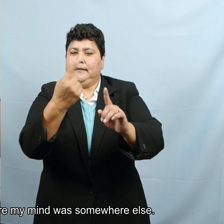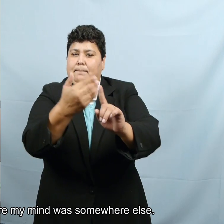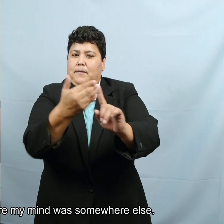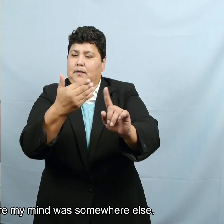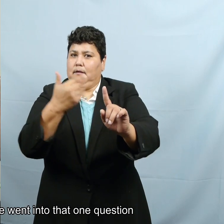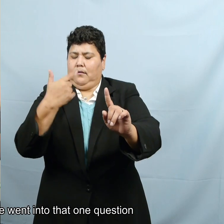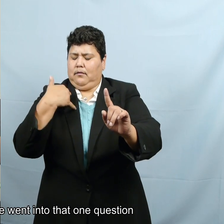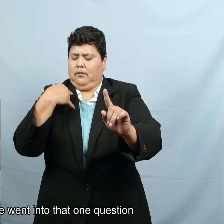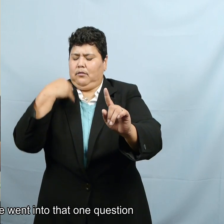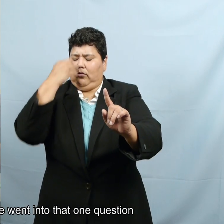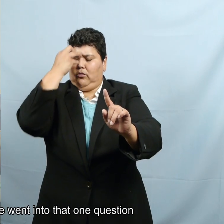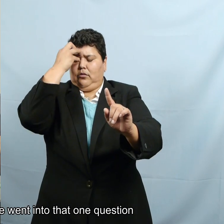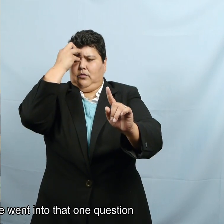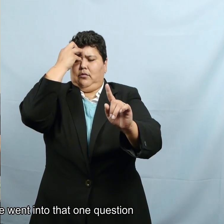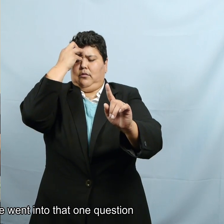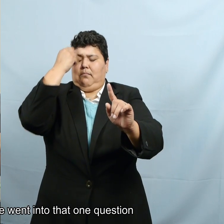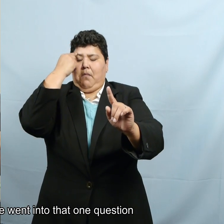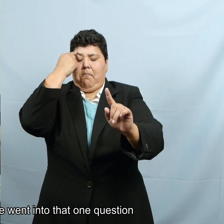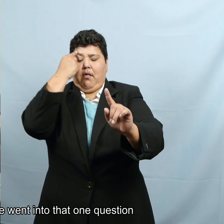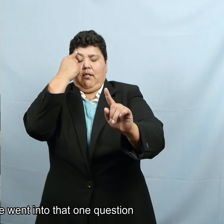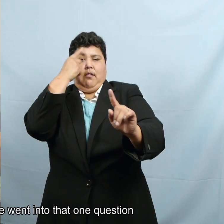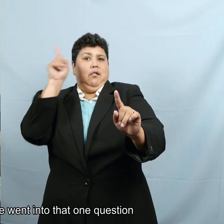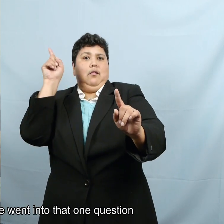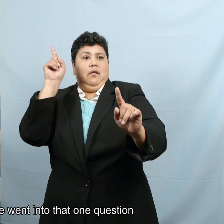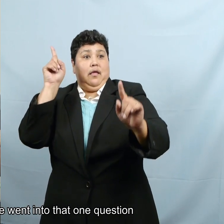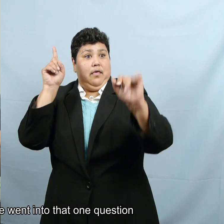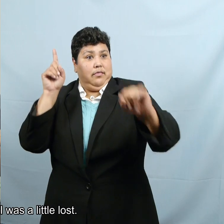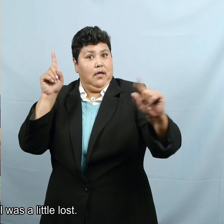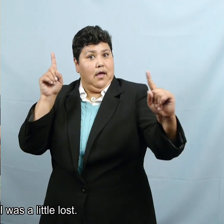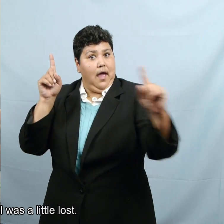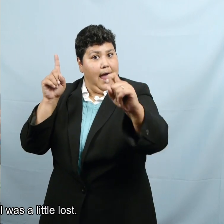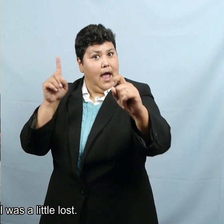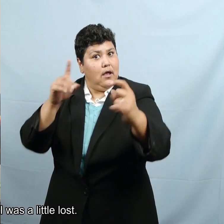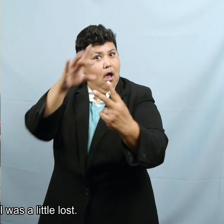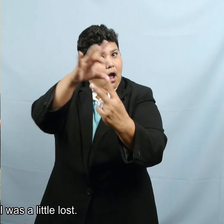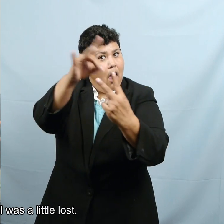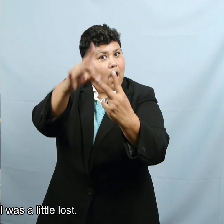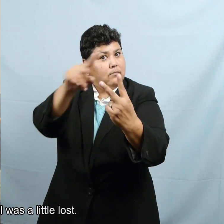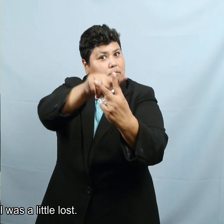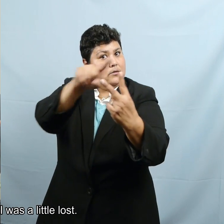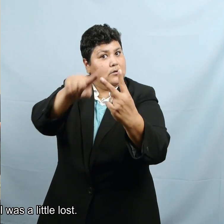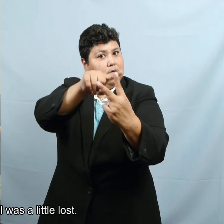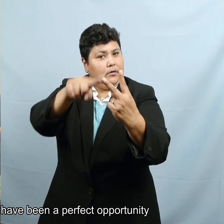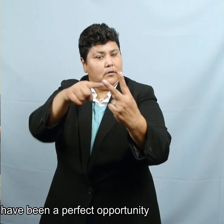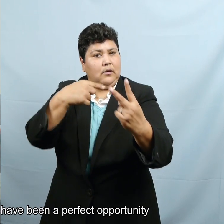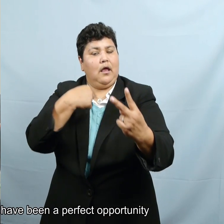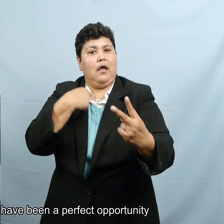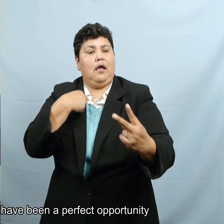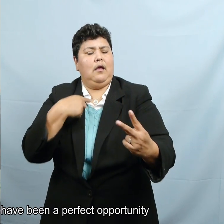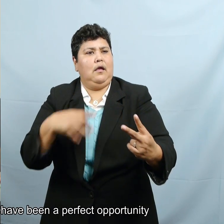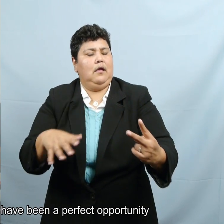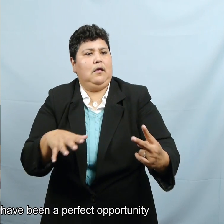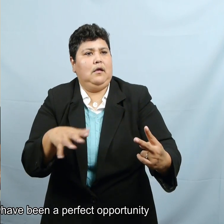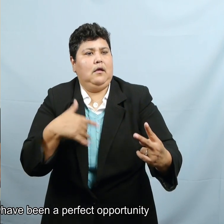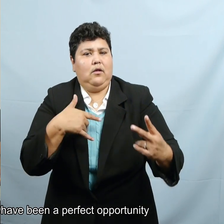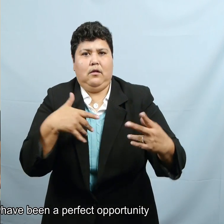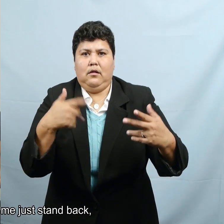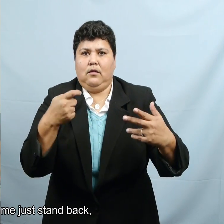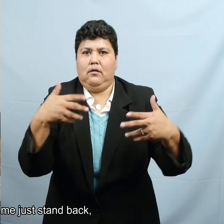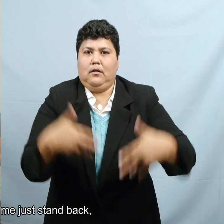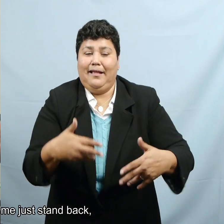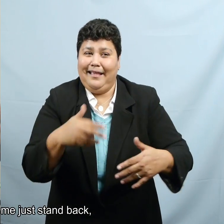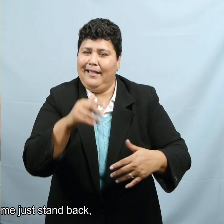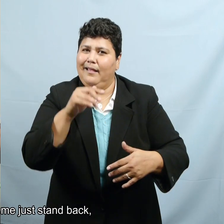my mind was somewhere else. so then when she went into that one question, I was a little lost. And that would have been a perfect